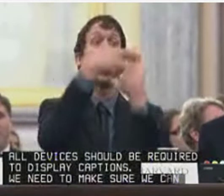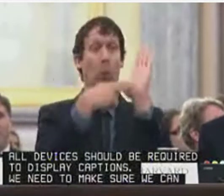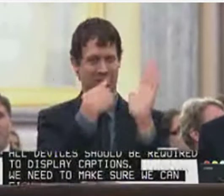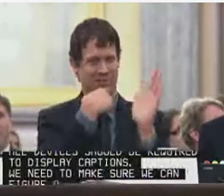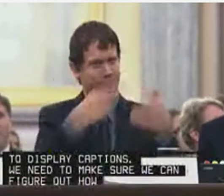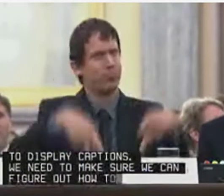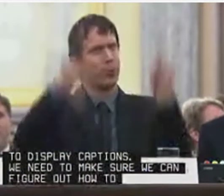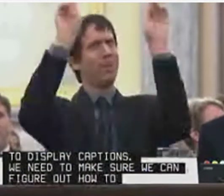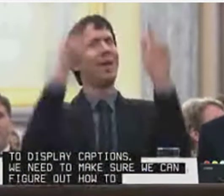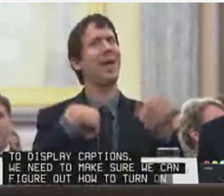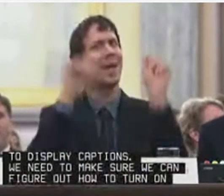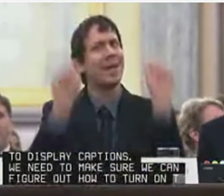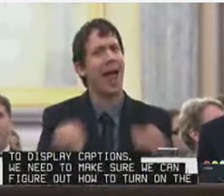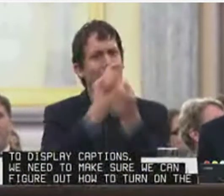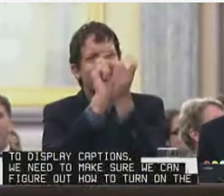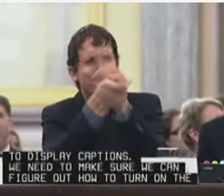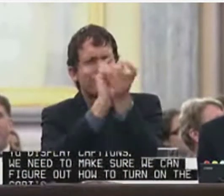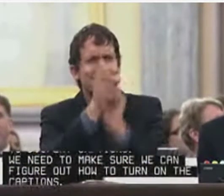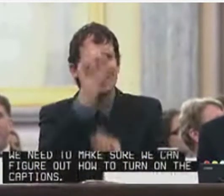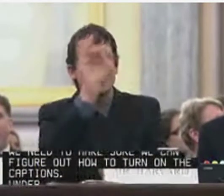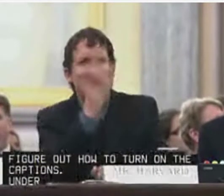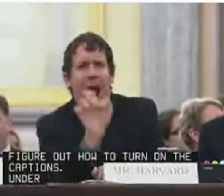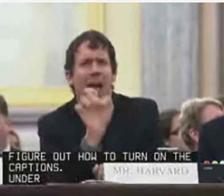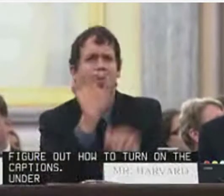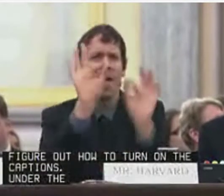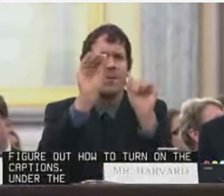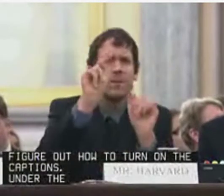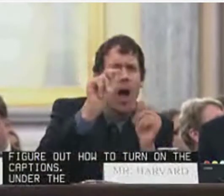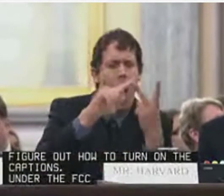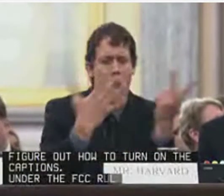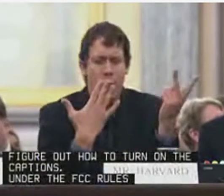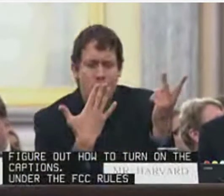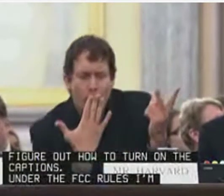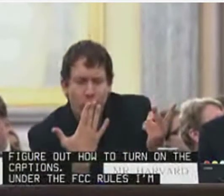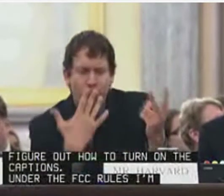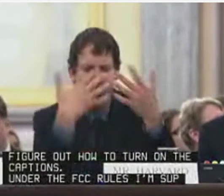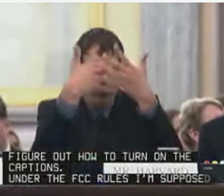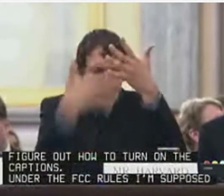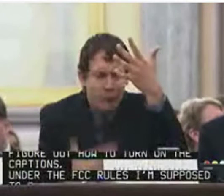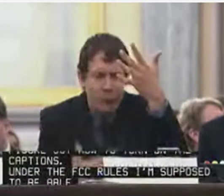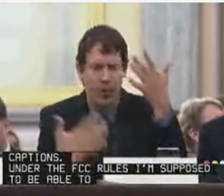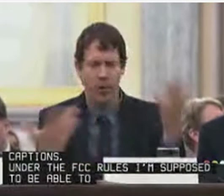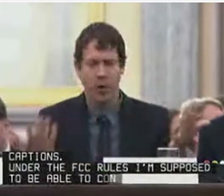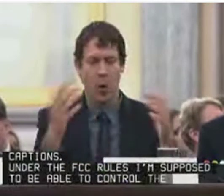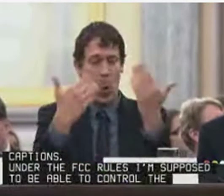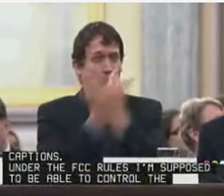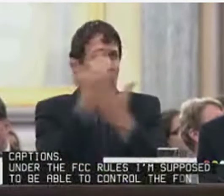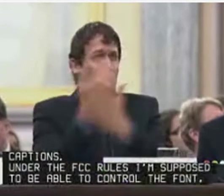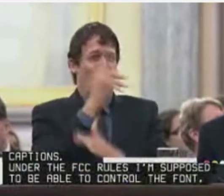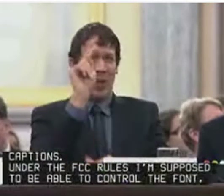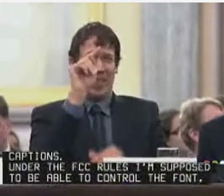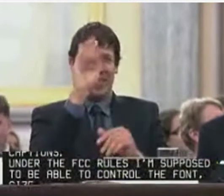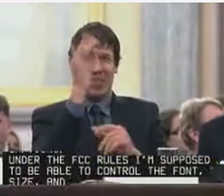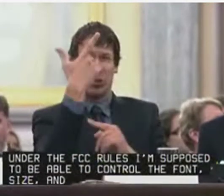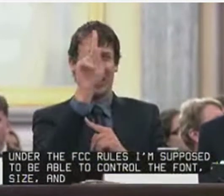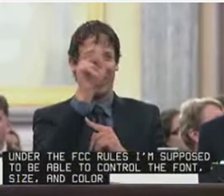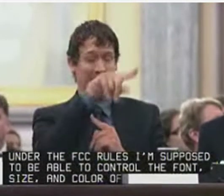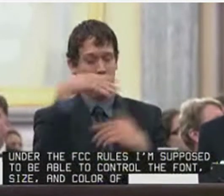Under the FCC rules, I am supposed to be able to control the font, size, and color of closed captions. But the new